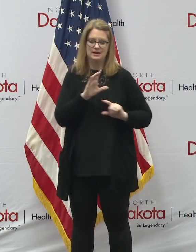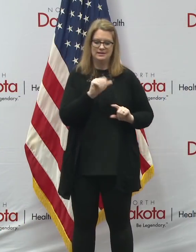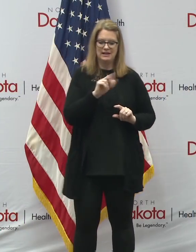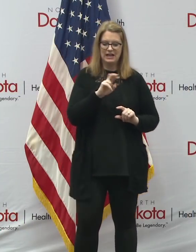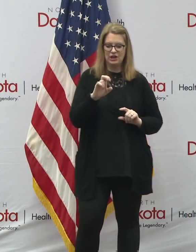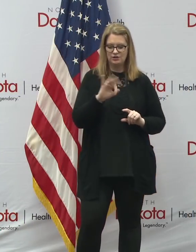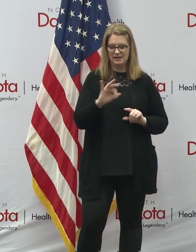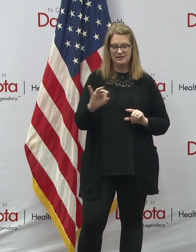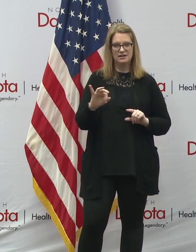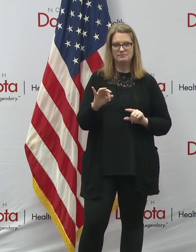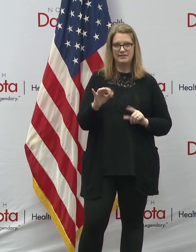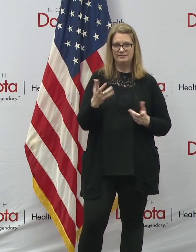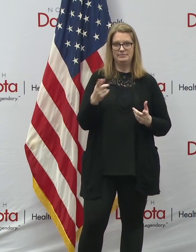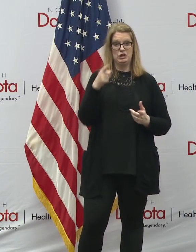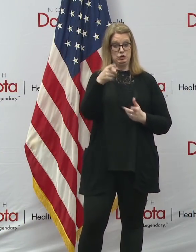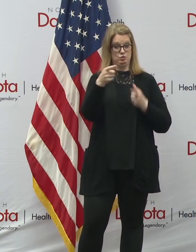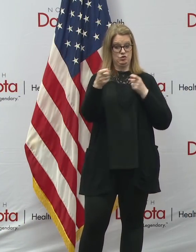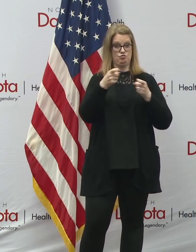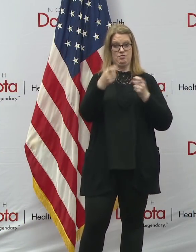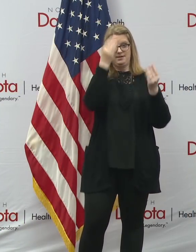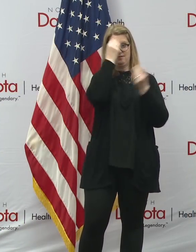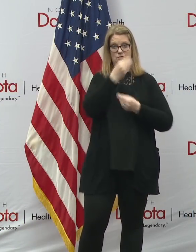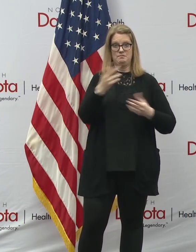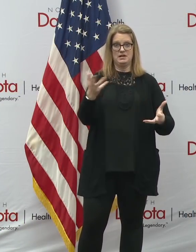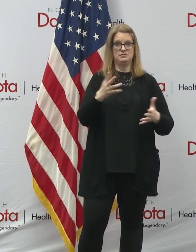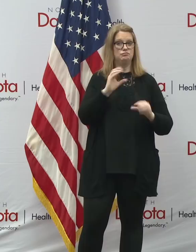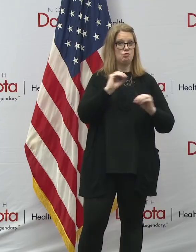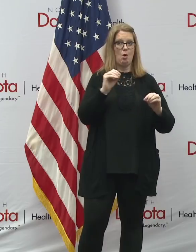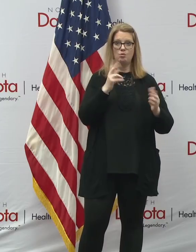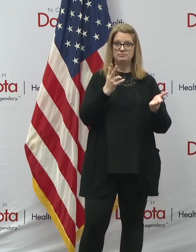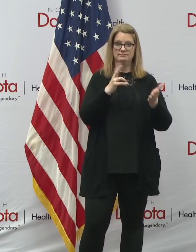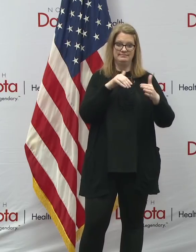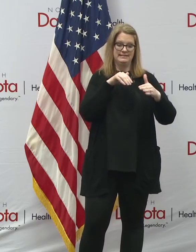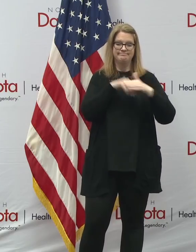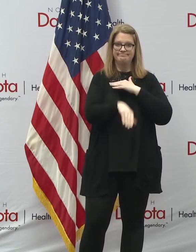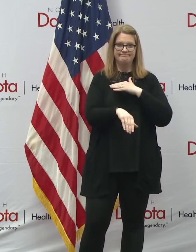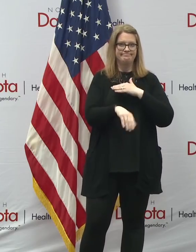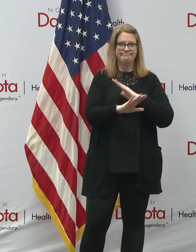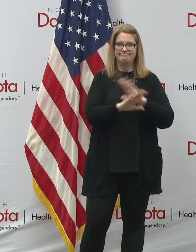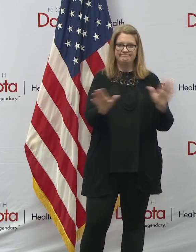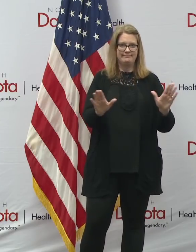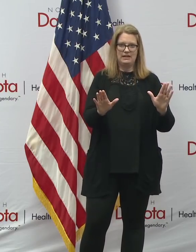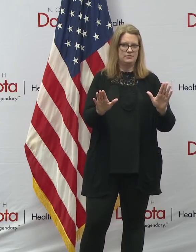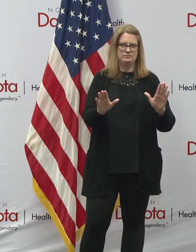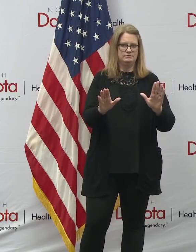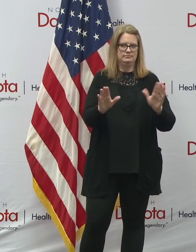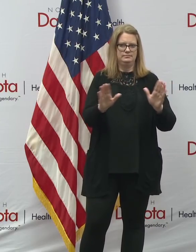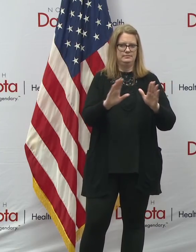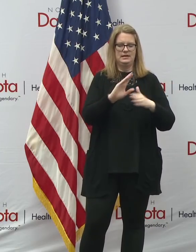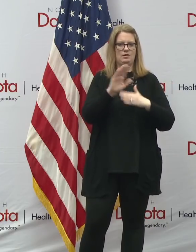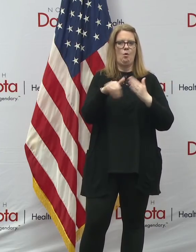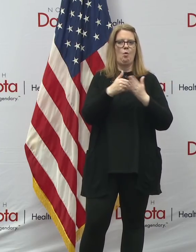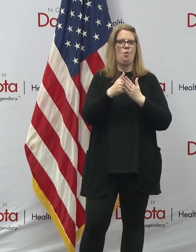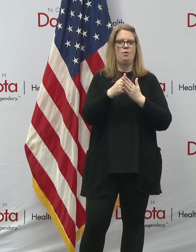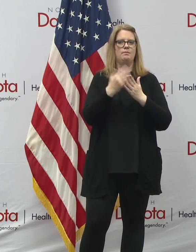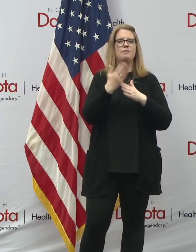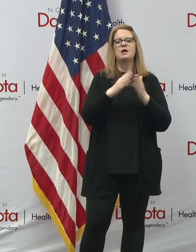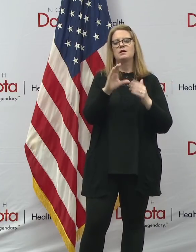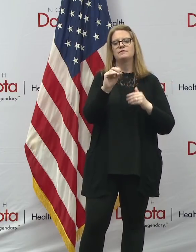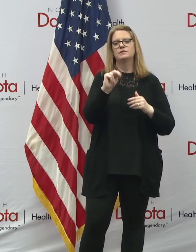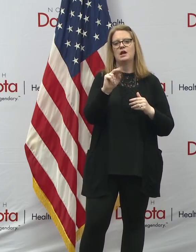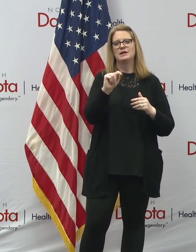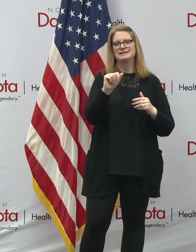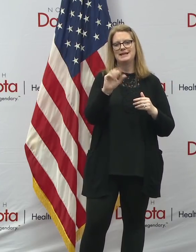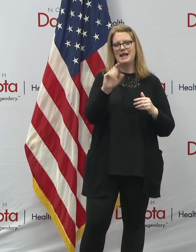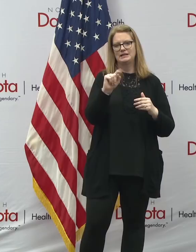which is anonymous, opt in, you control the data. No sign-in is a great way that you can help on the whole aspect of contact tracing.